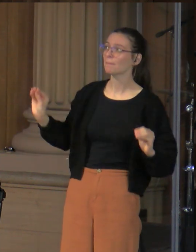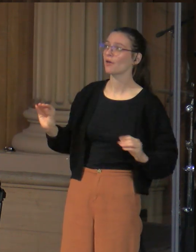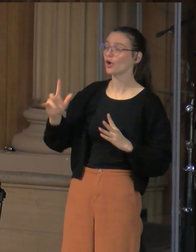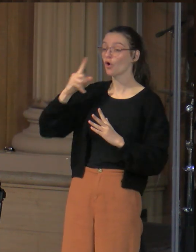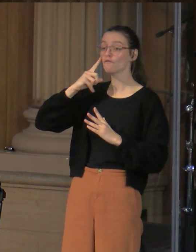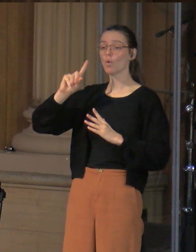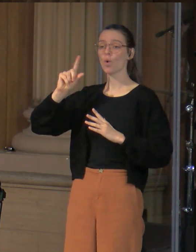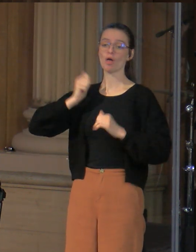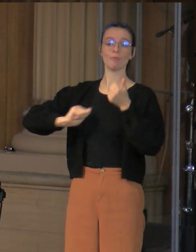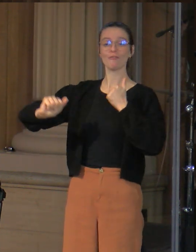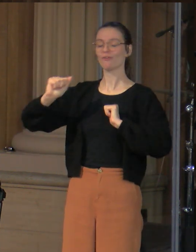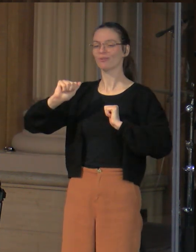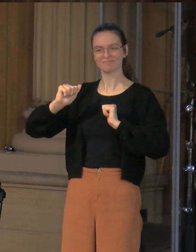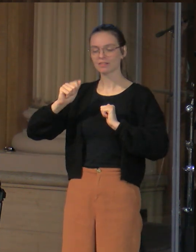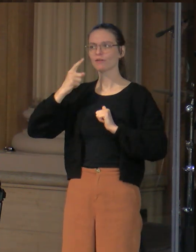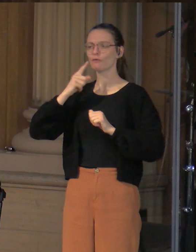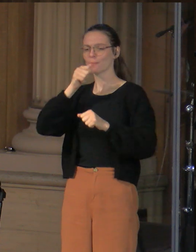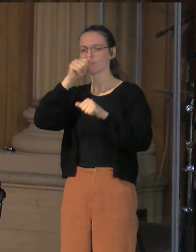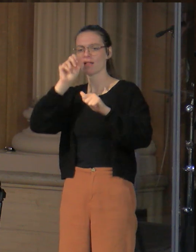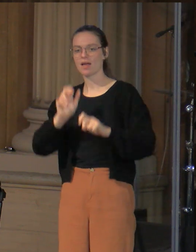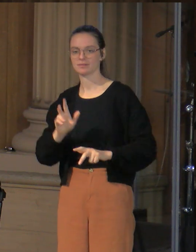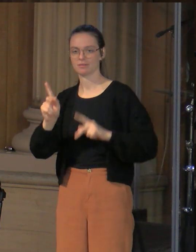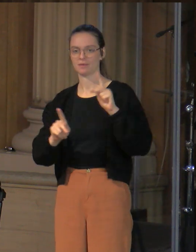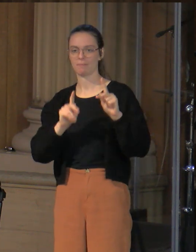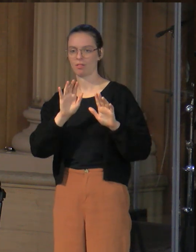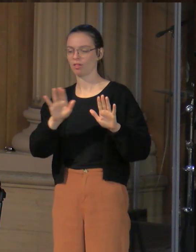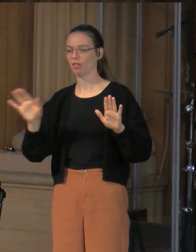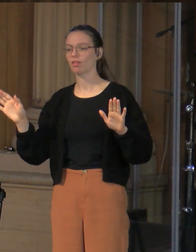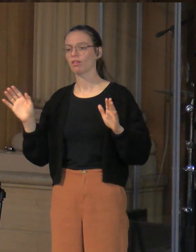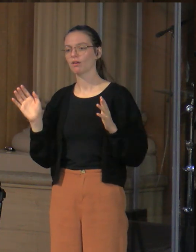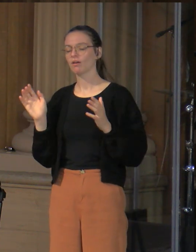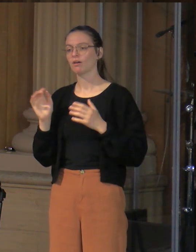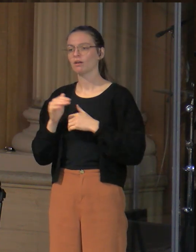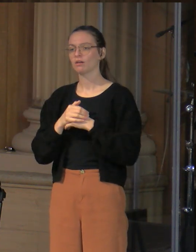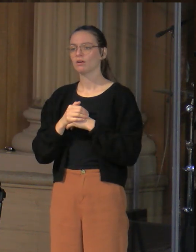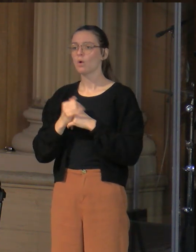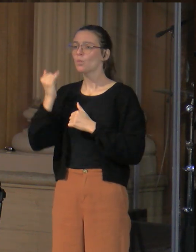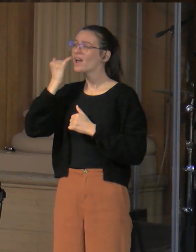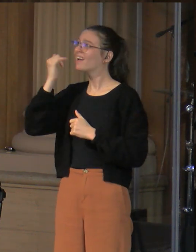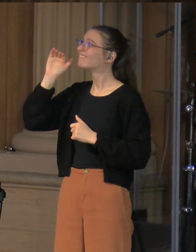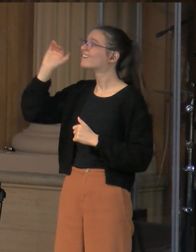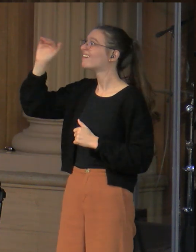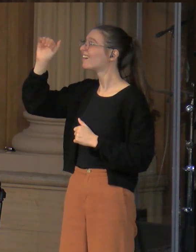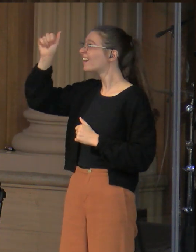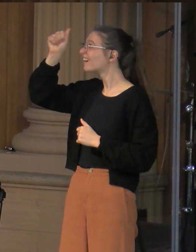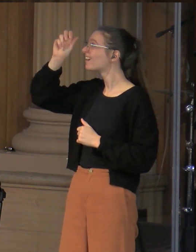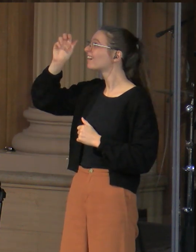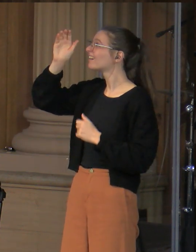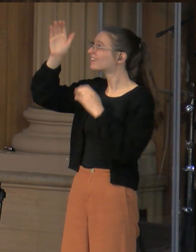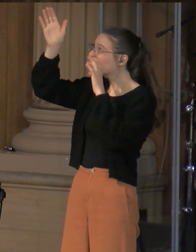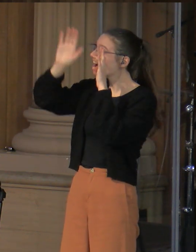to bless. And it's one thing to go to God to ask him to intervene in a situation with a real blessing.